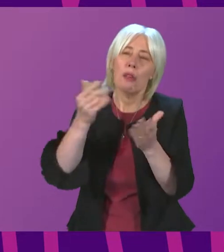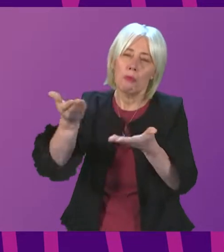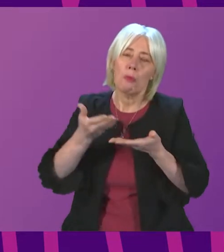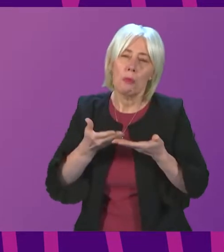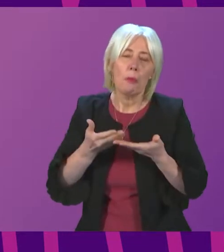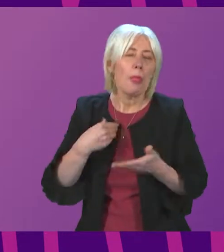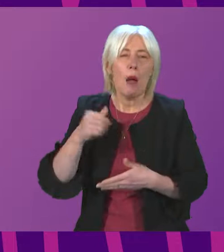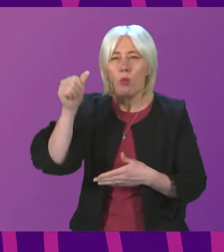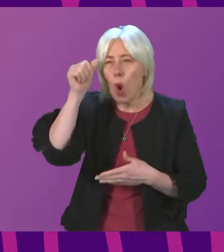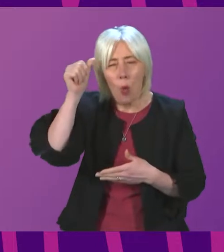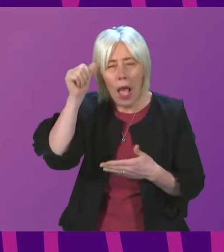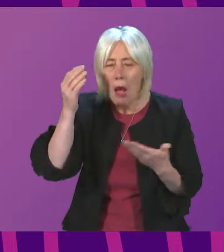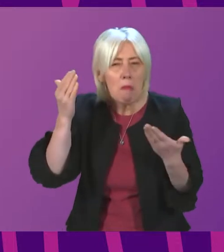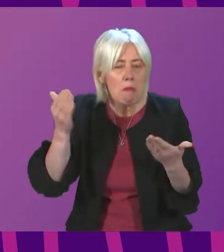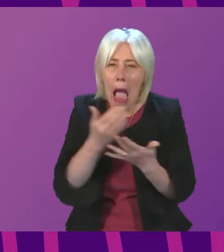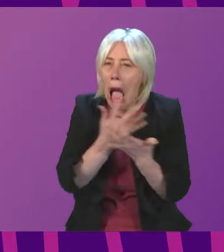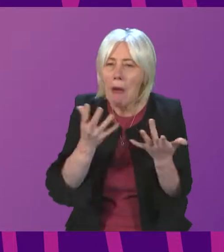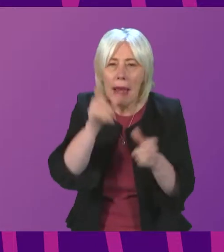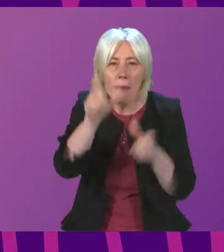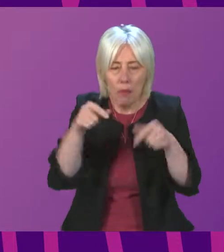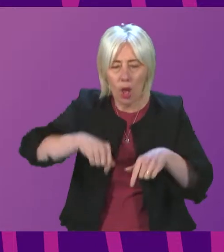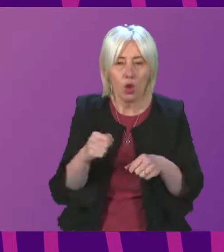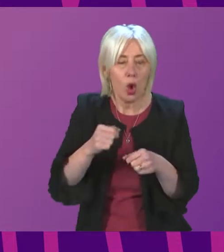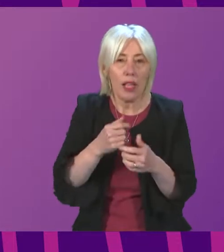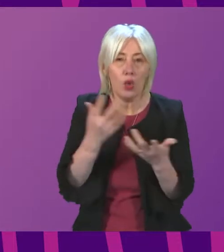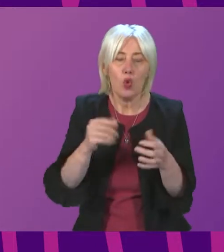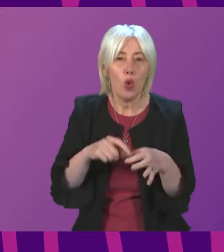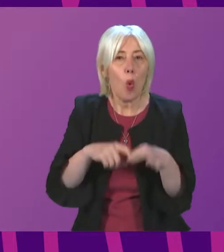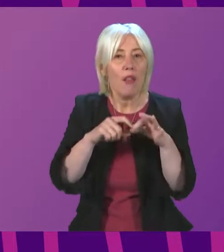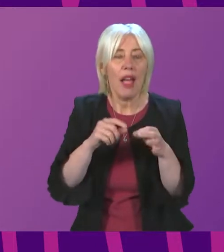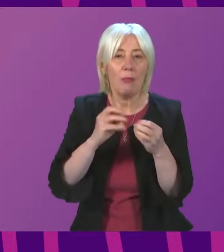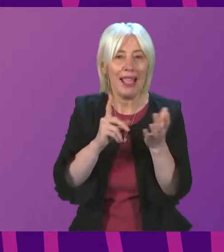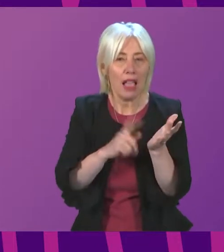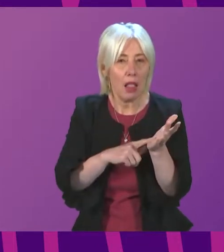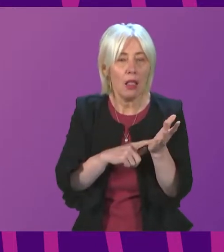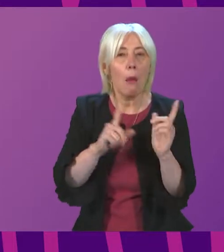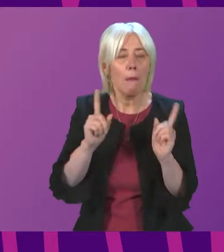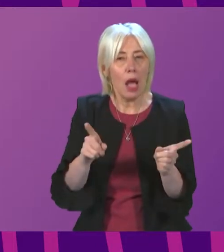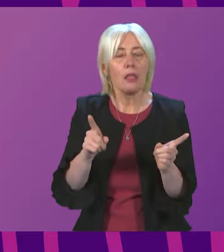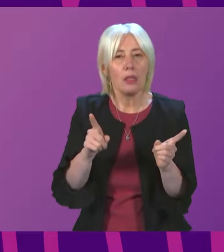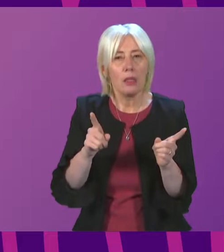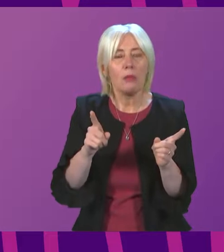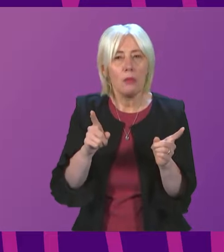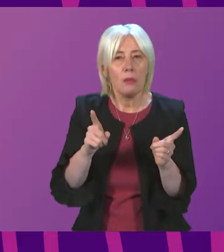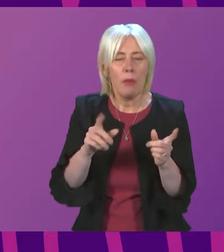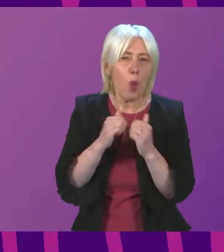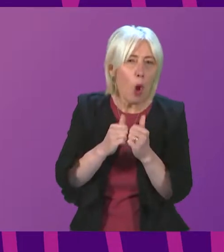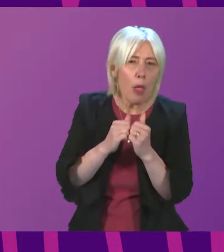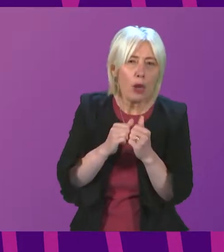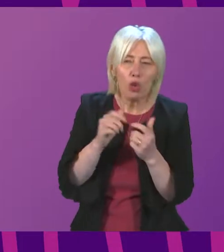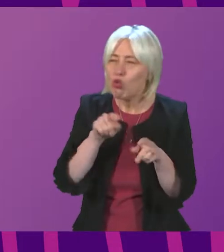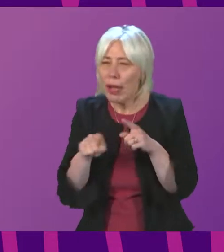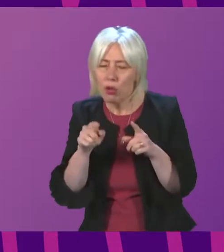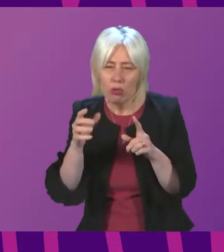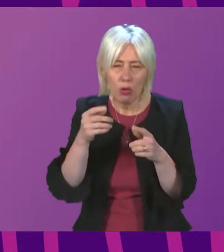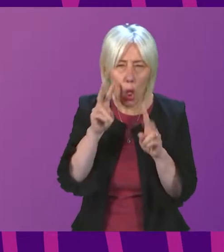not aware of the actual number of people in scotland who are qualified in bsl but it might be worth trying to establish a